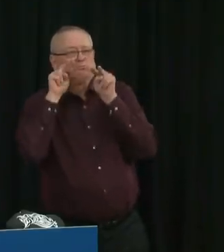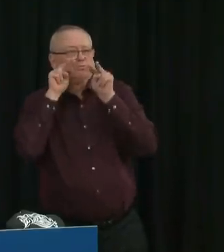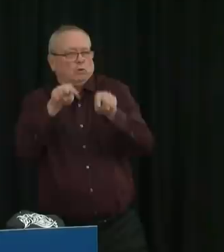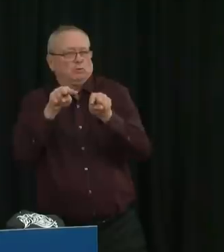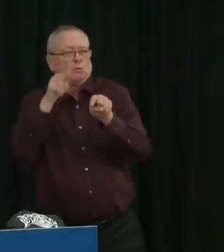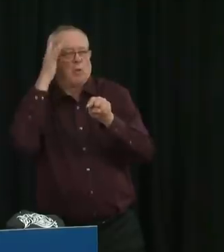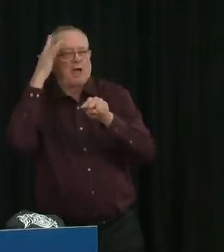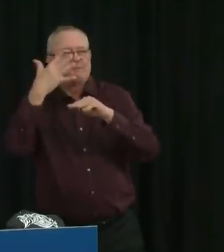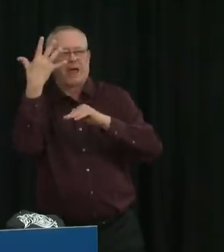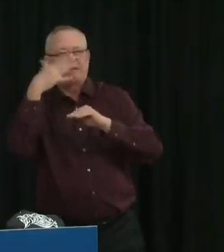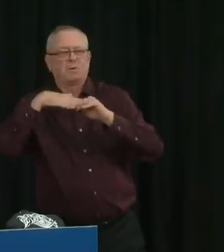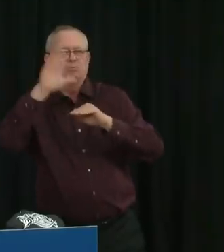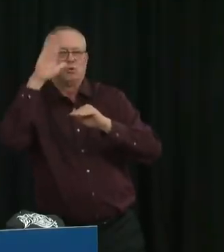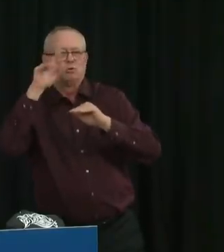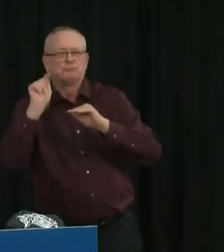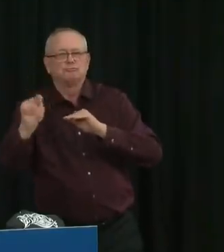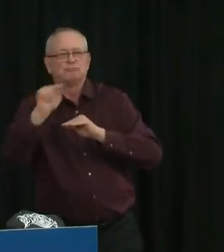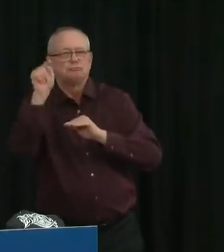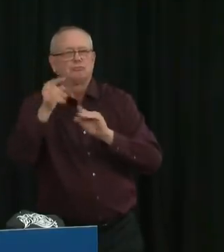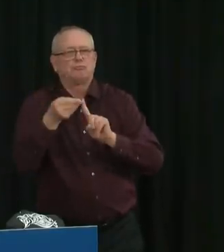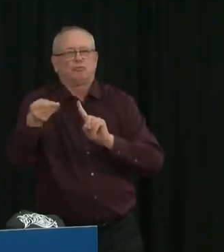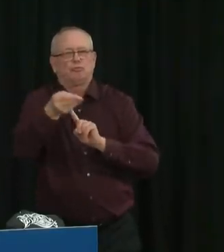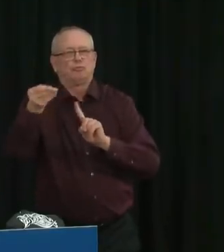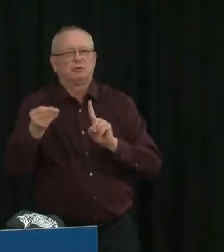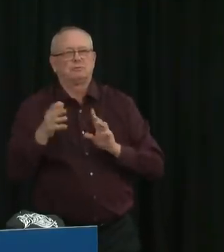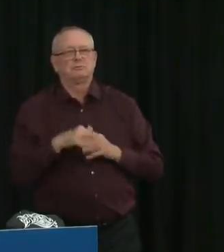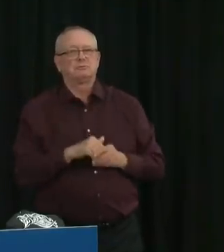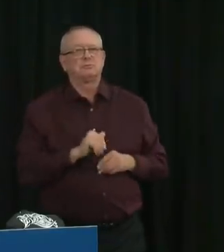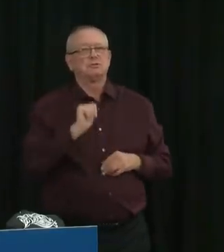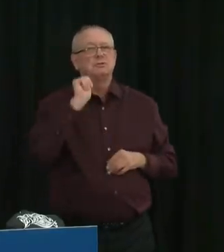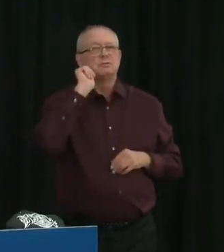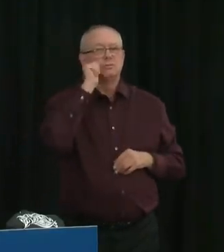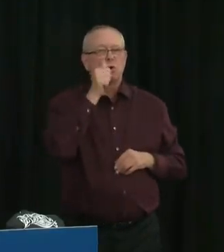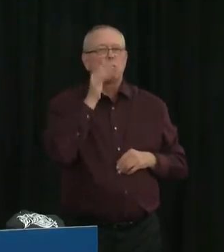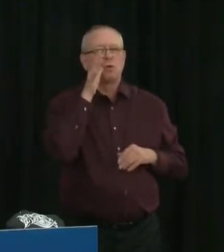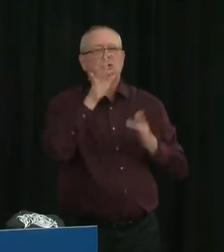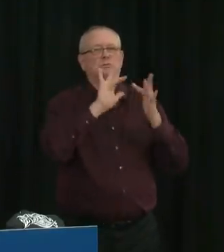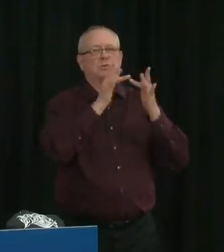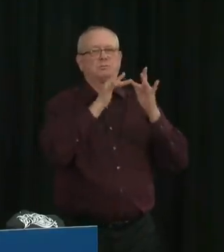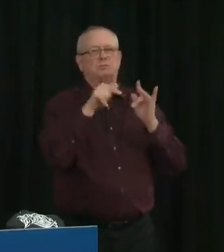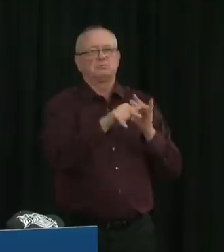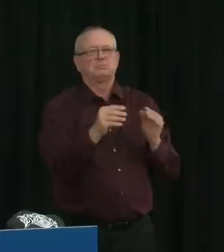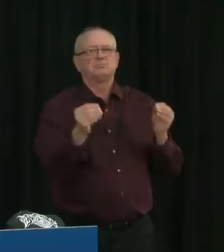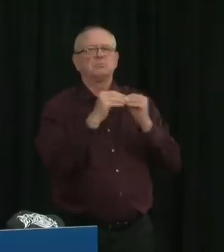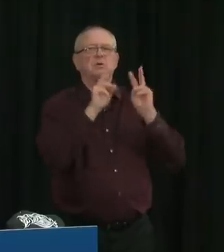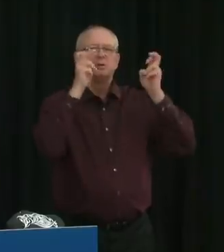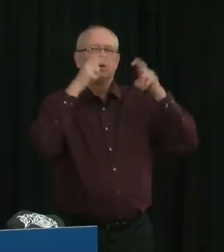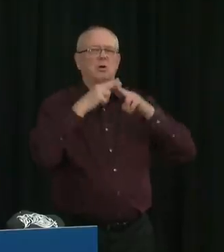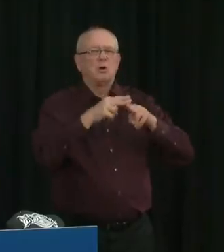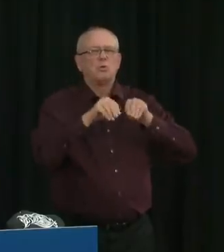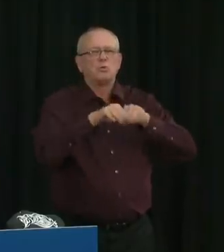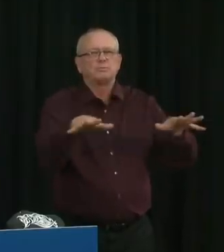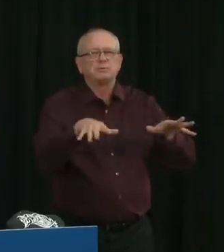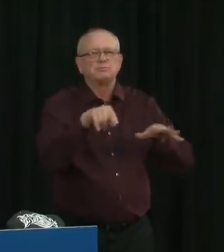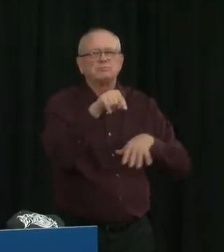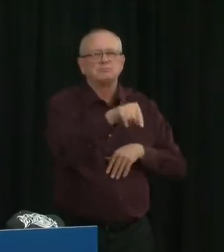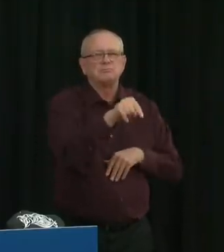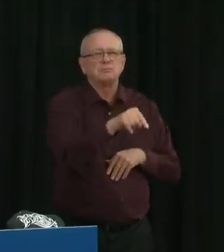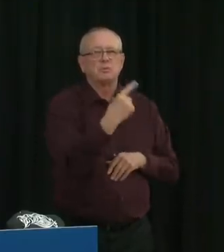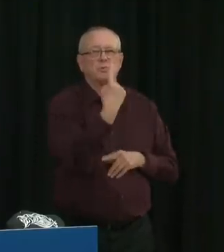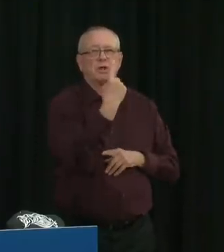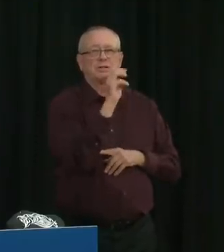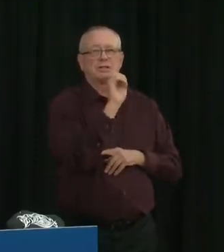outbreaks that will be posted online tomorrow. An outbreak has been declared at the Edmonton General Continuing Care Centre.